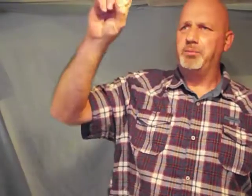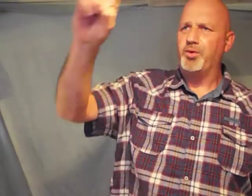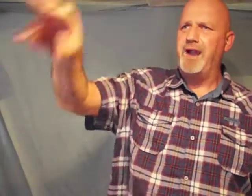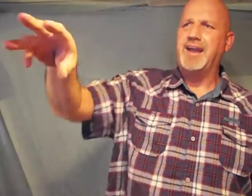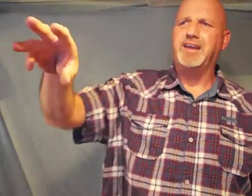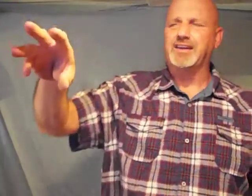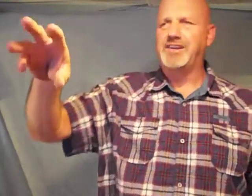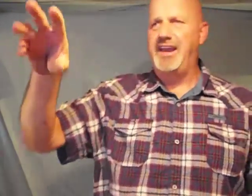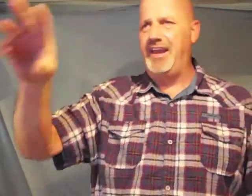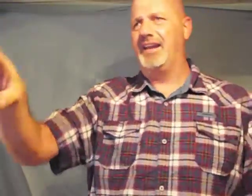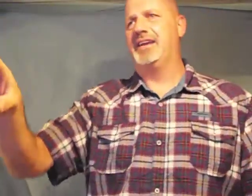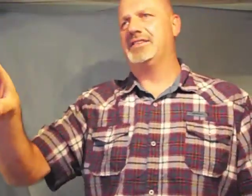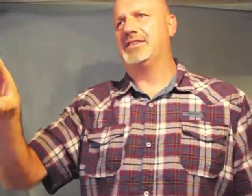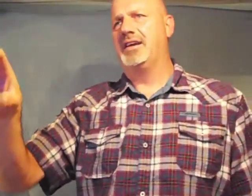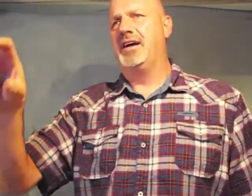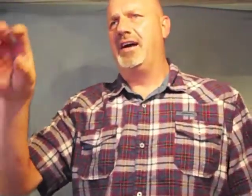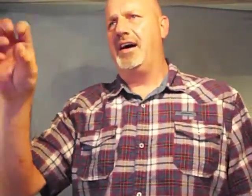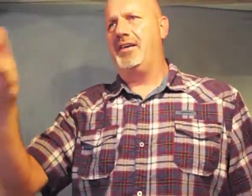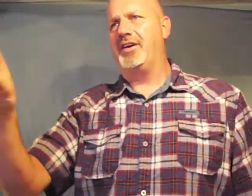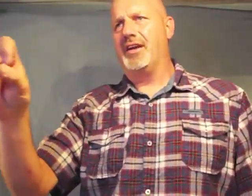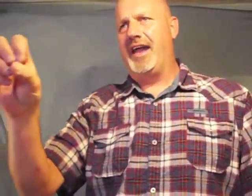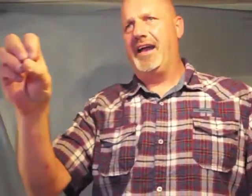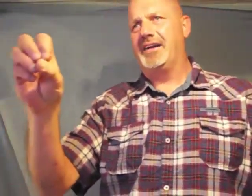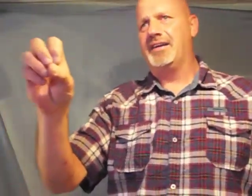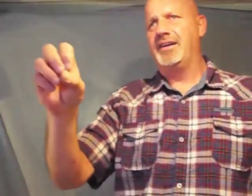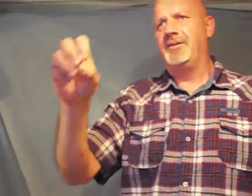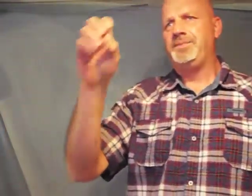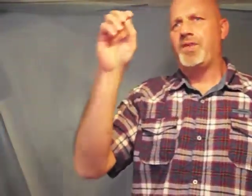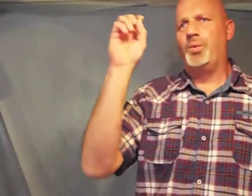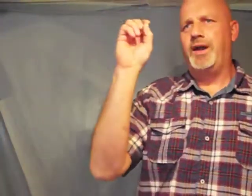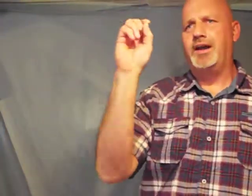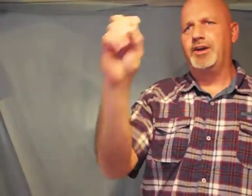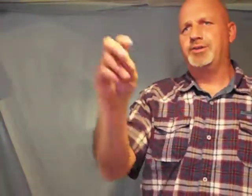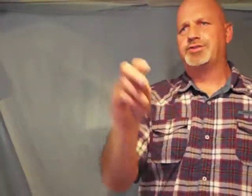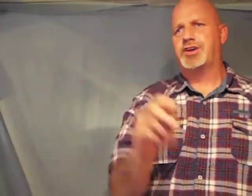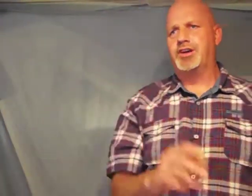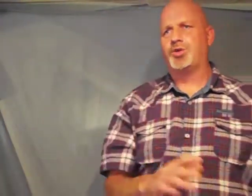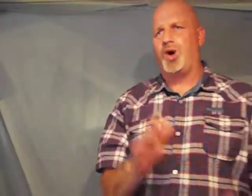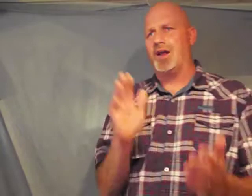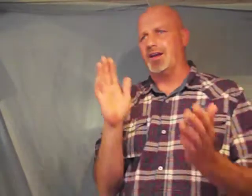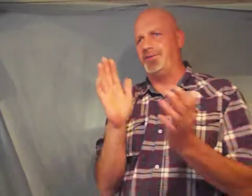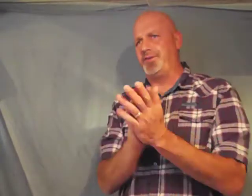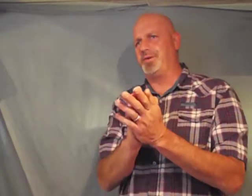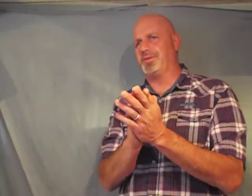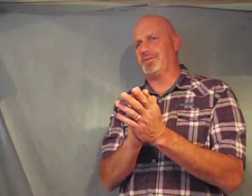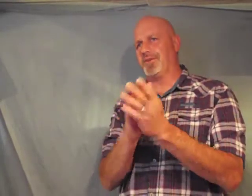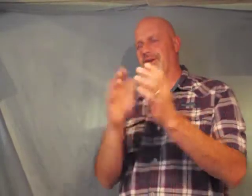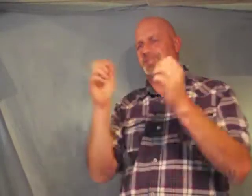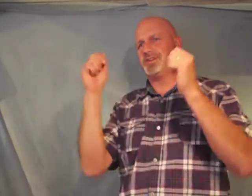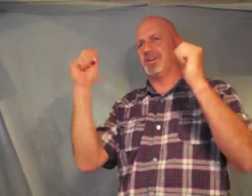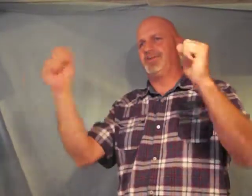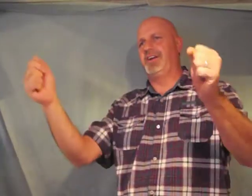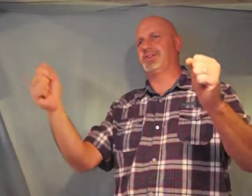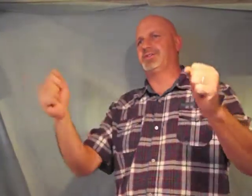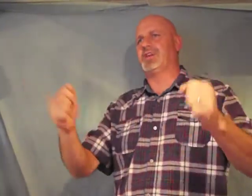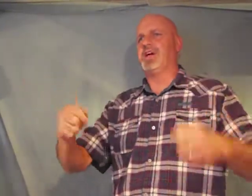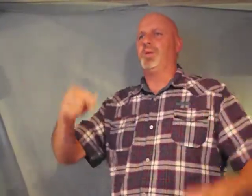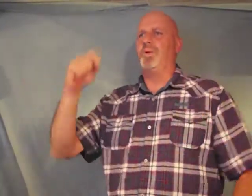miraculous healings of our land we lose good quality food to flourish in our fields we